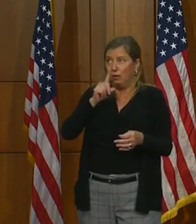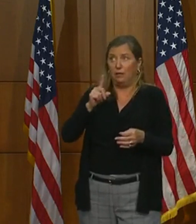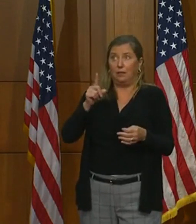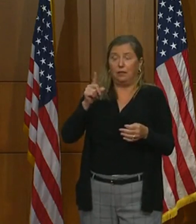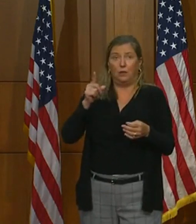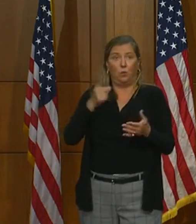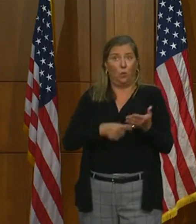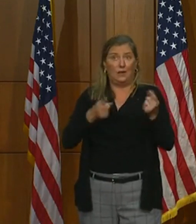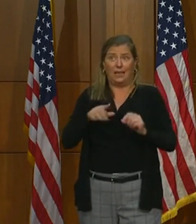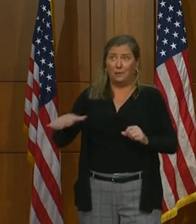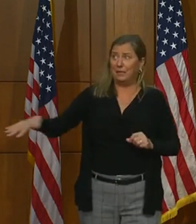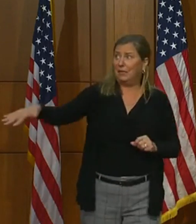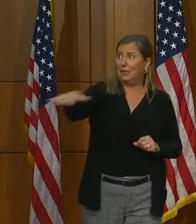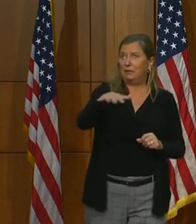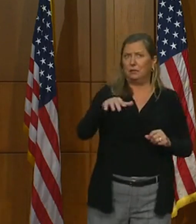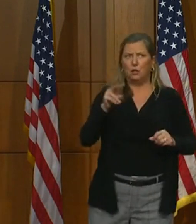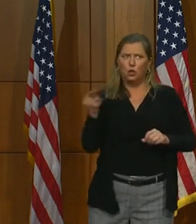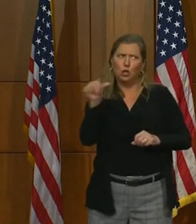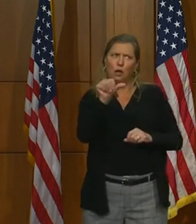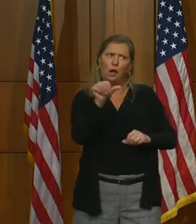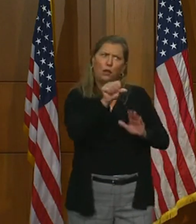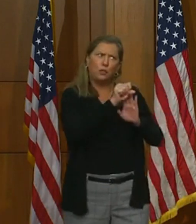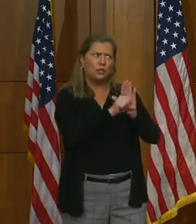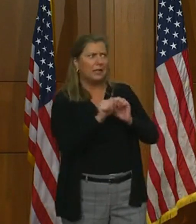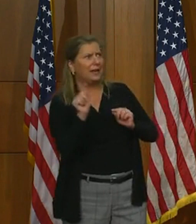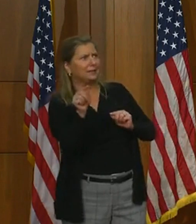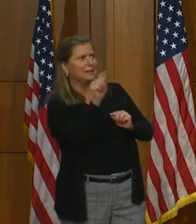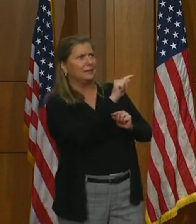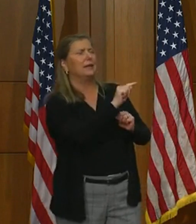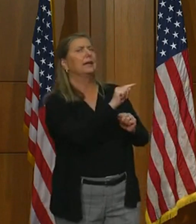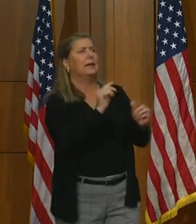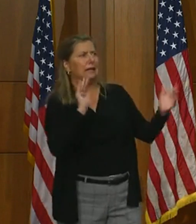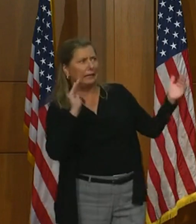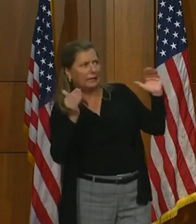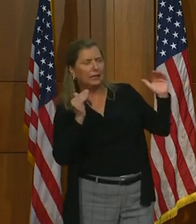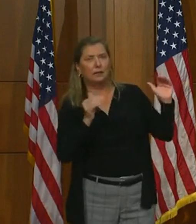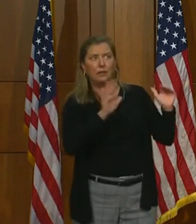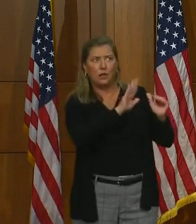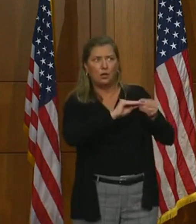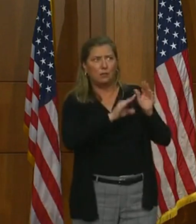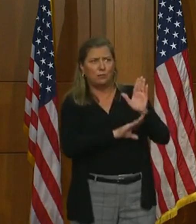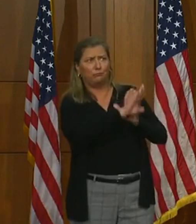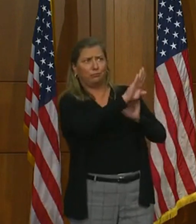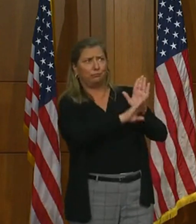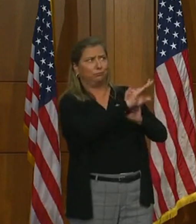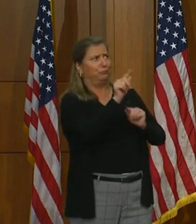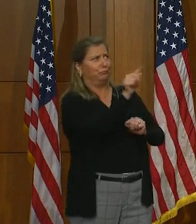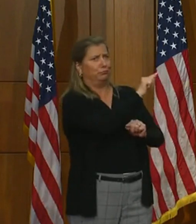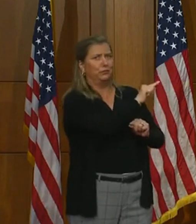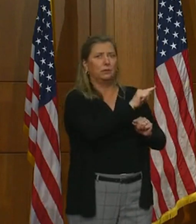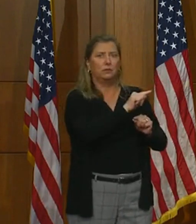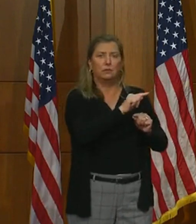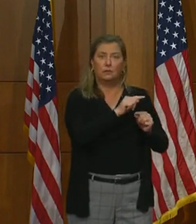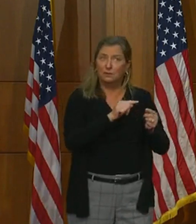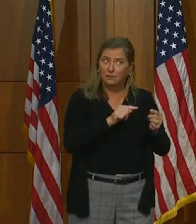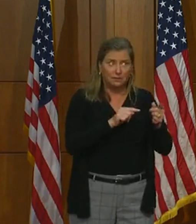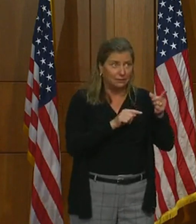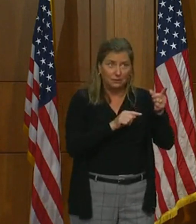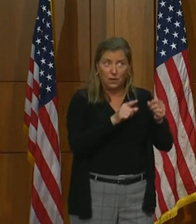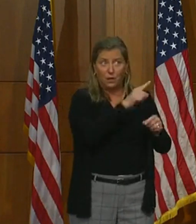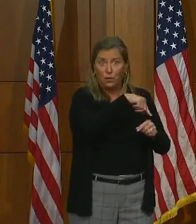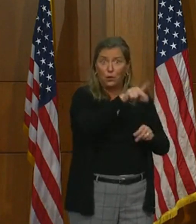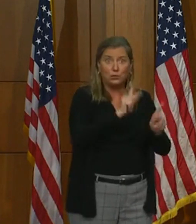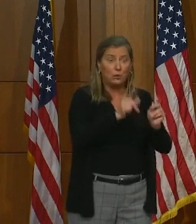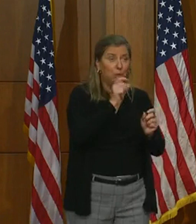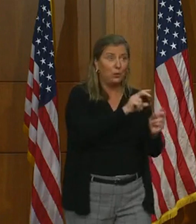on, especially in the other states around us, and we're seeing surges in numbers, those individuals are the same folks that